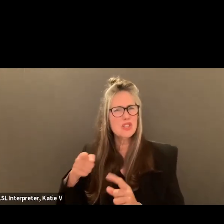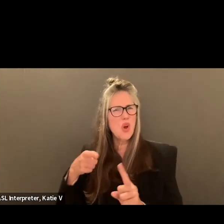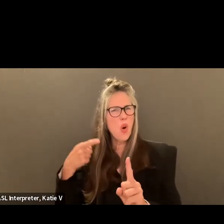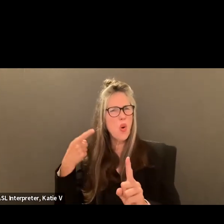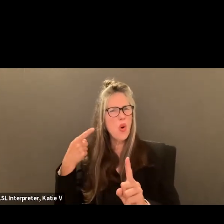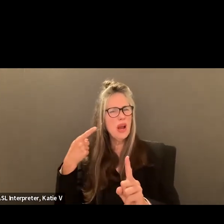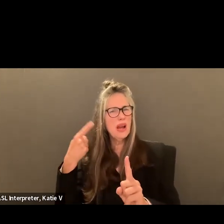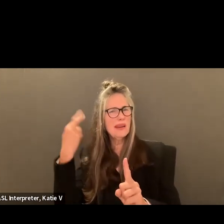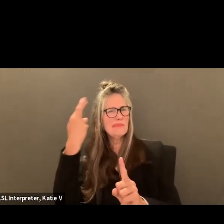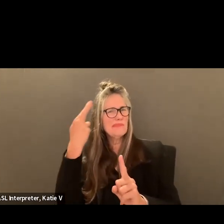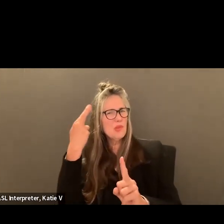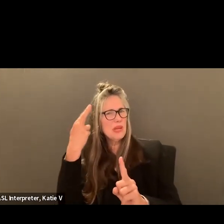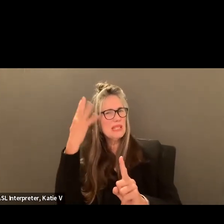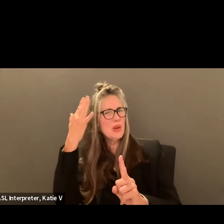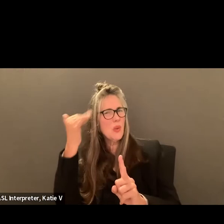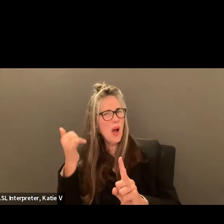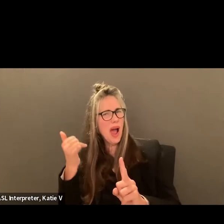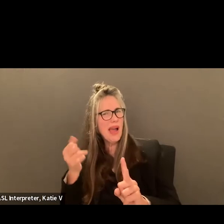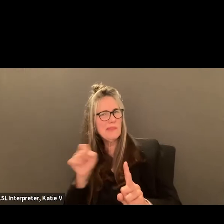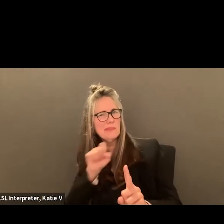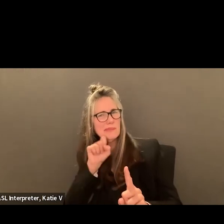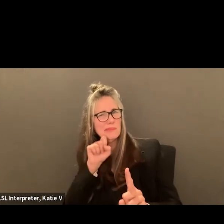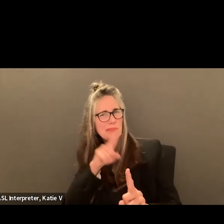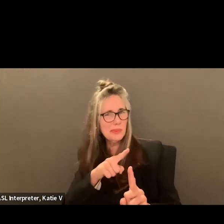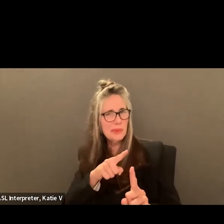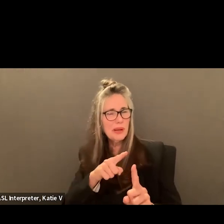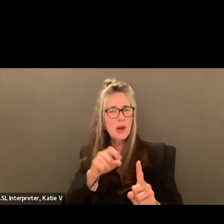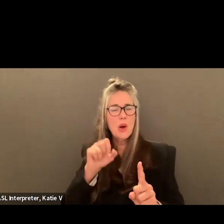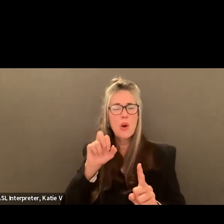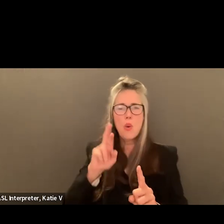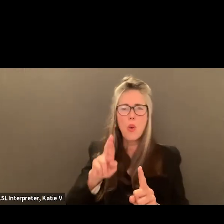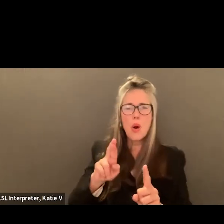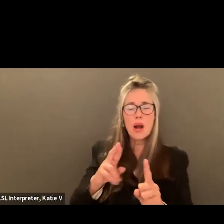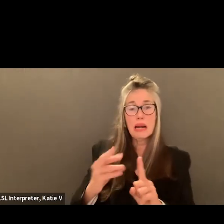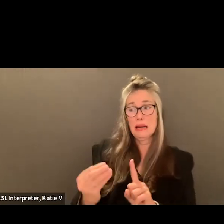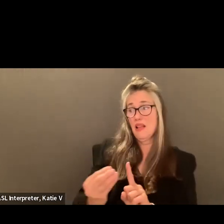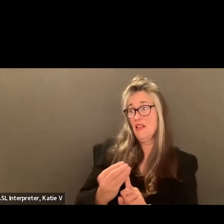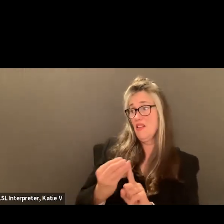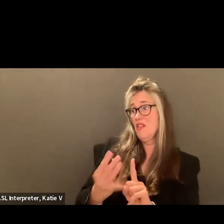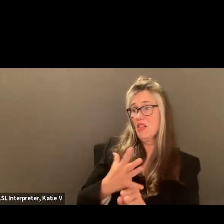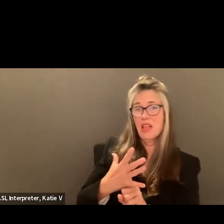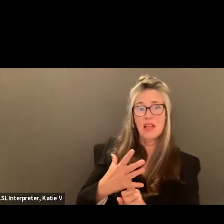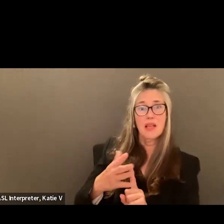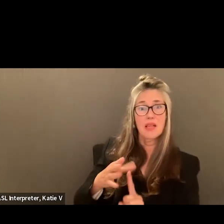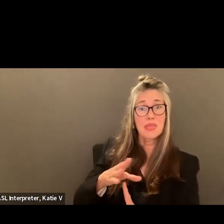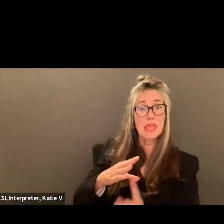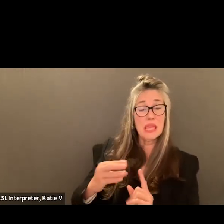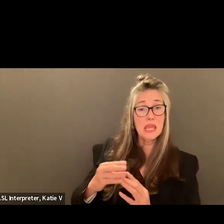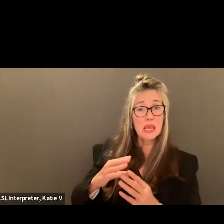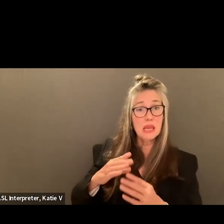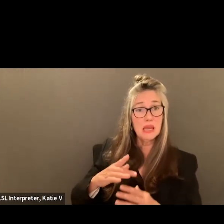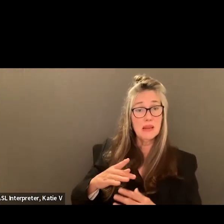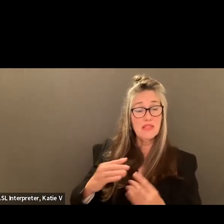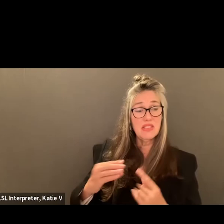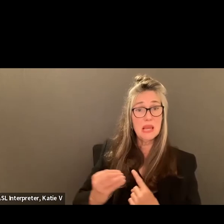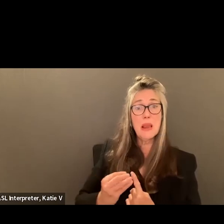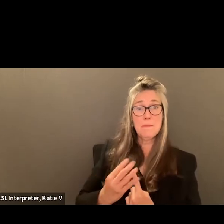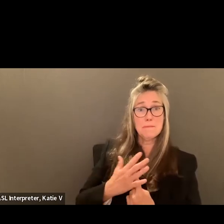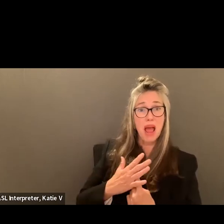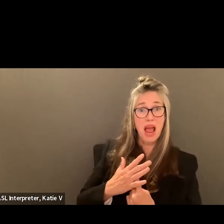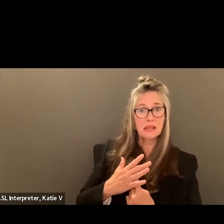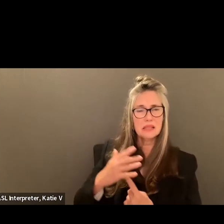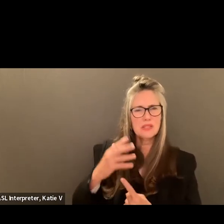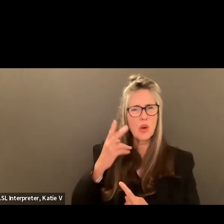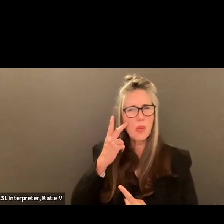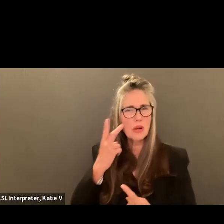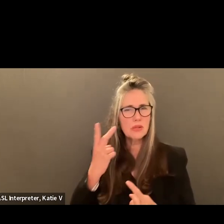helping the students who are doing what they're not supposed to be doing? So I'm interested in that as well. So what